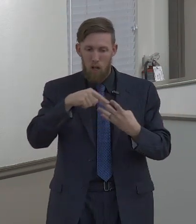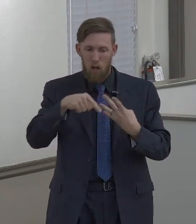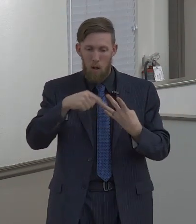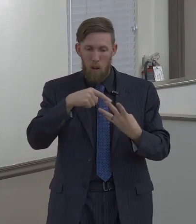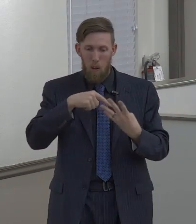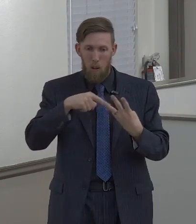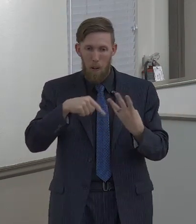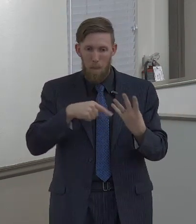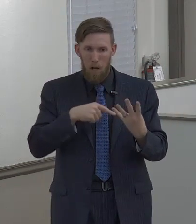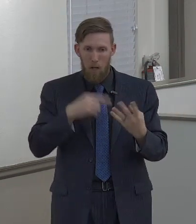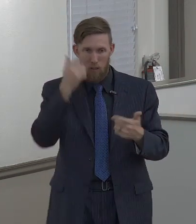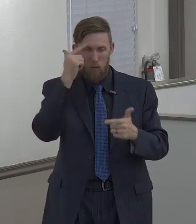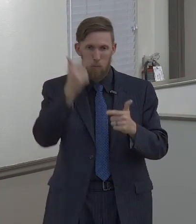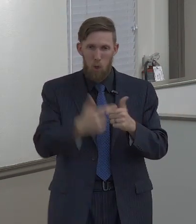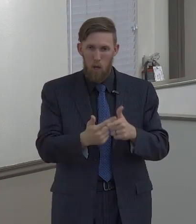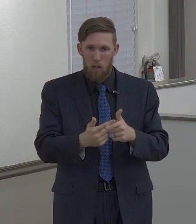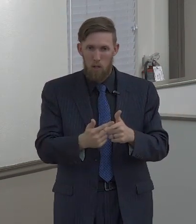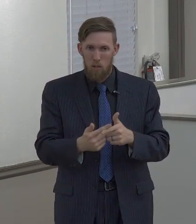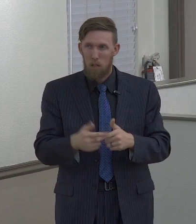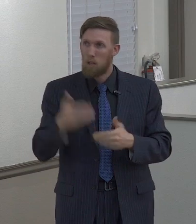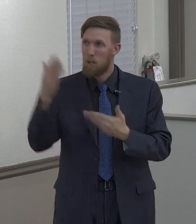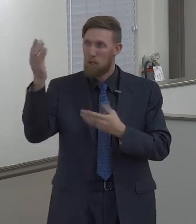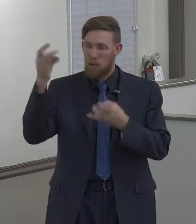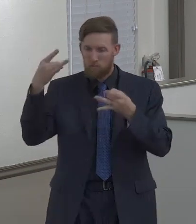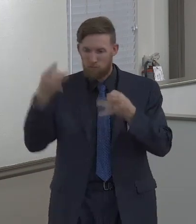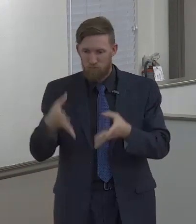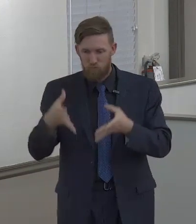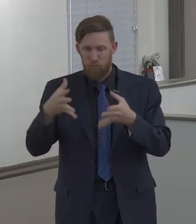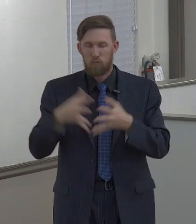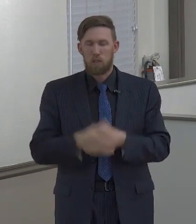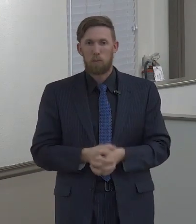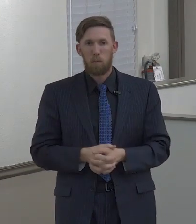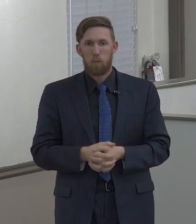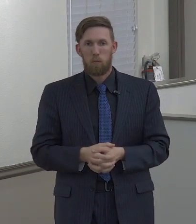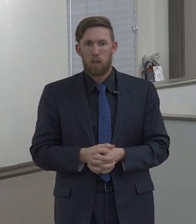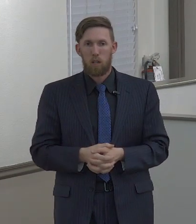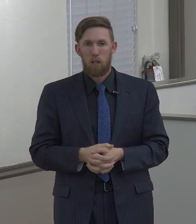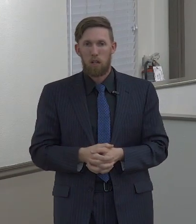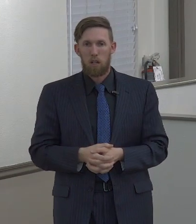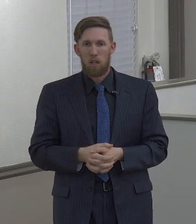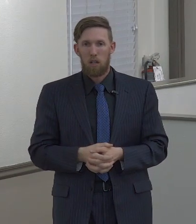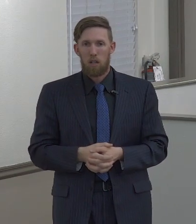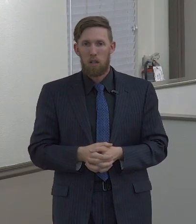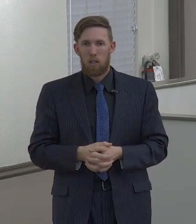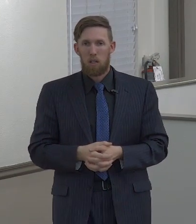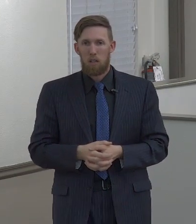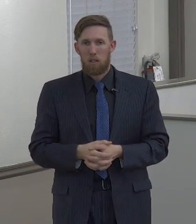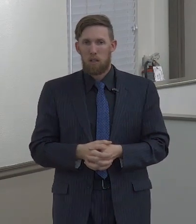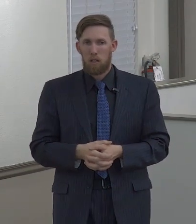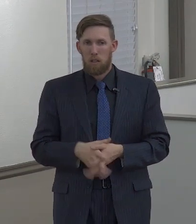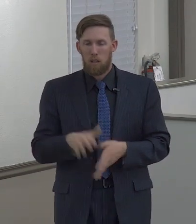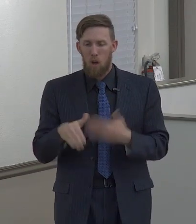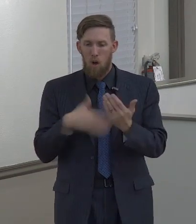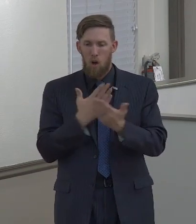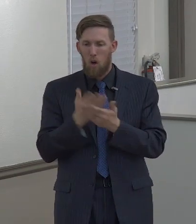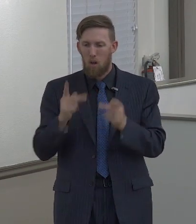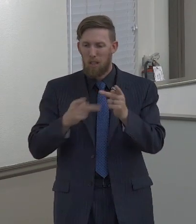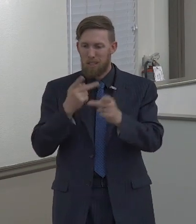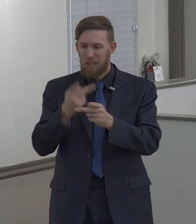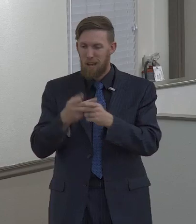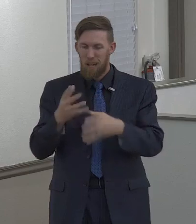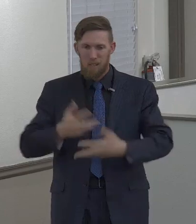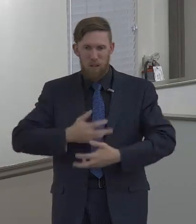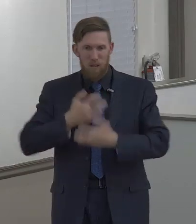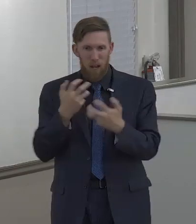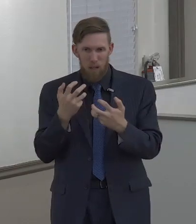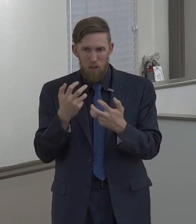three and the next few to follow after this, these are the kinds of sins that the devil uses to put strife